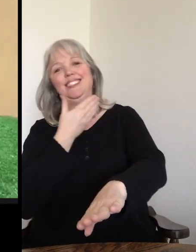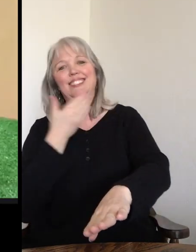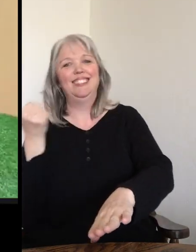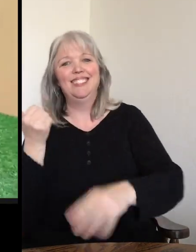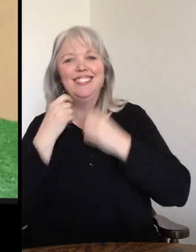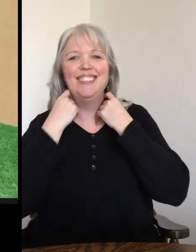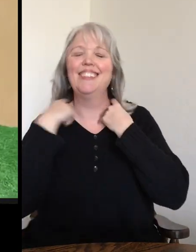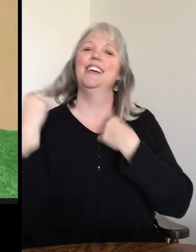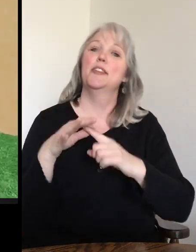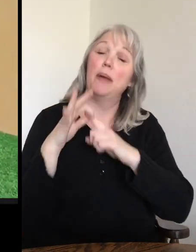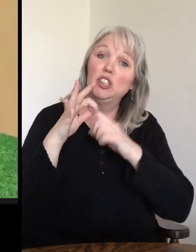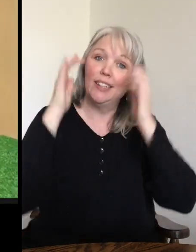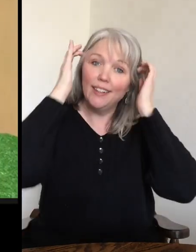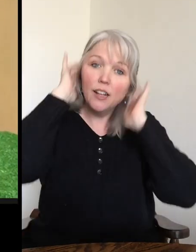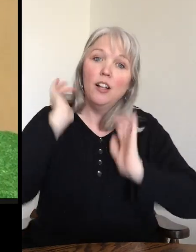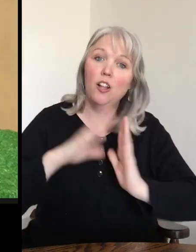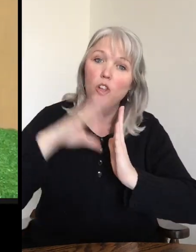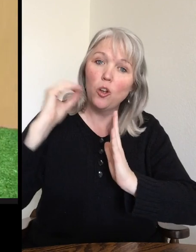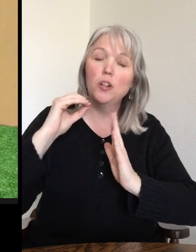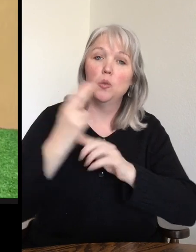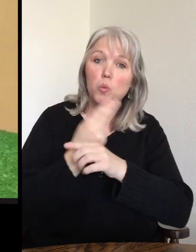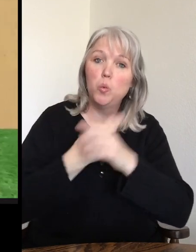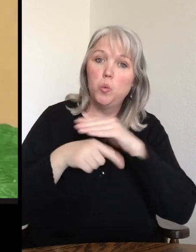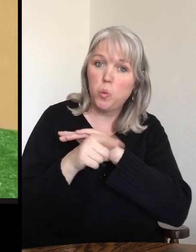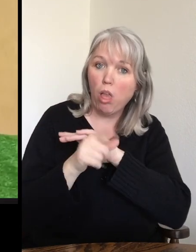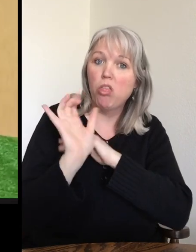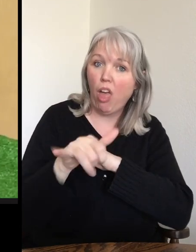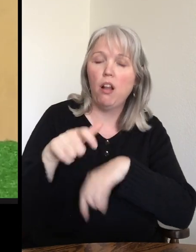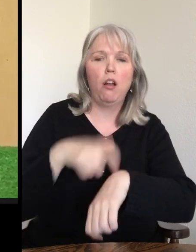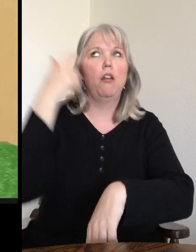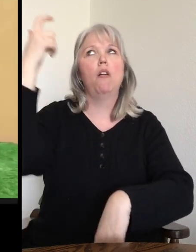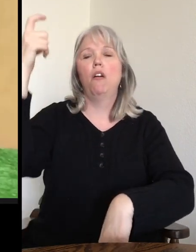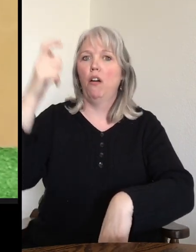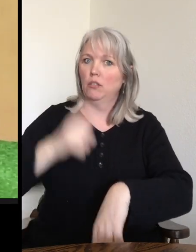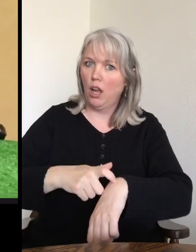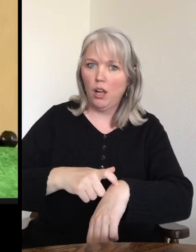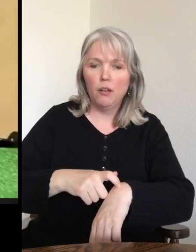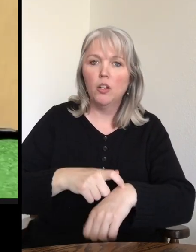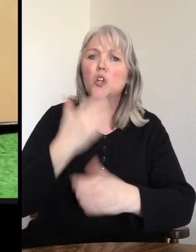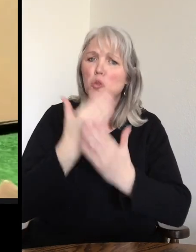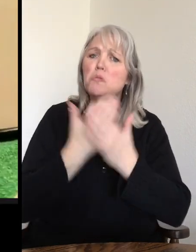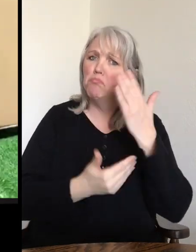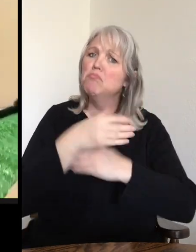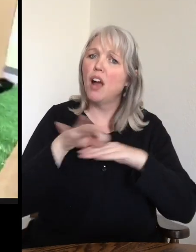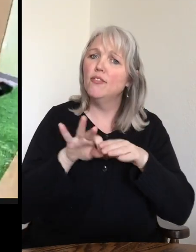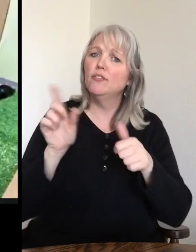he is today. Especially learning how to use that tail took a very long time for him. He was really good with his hands and feet at